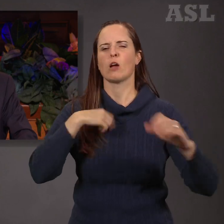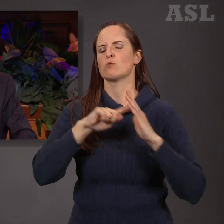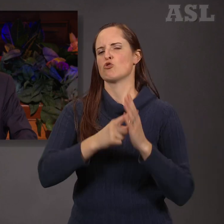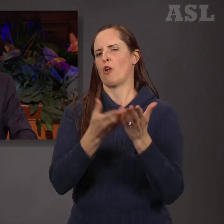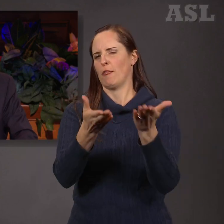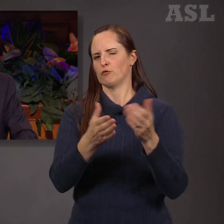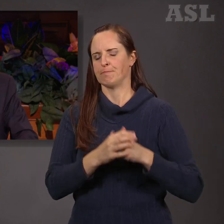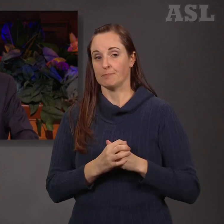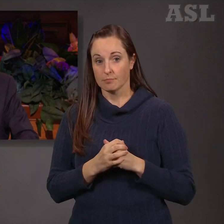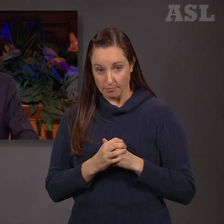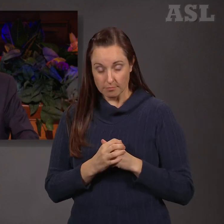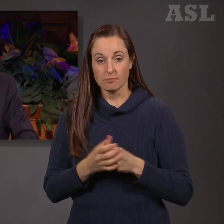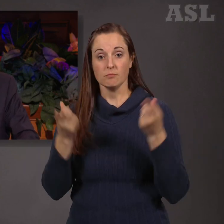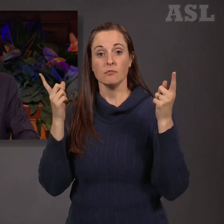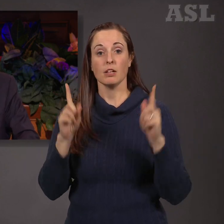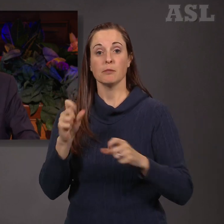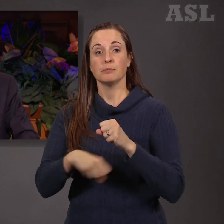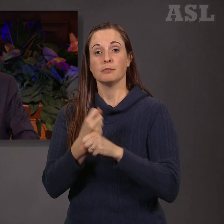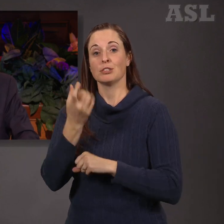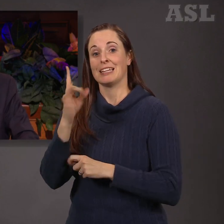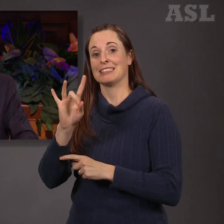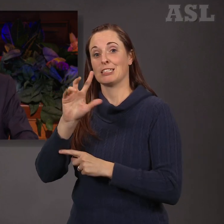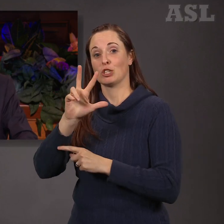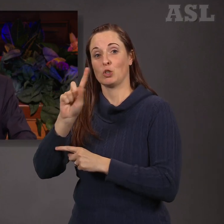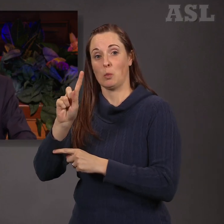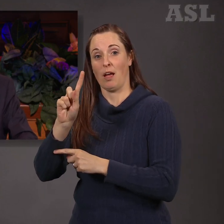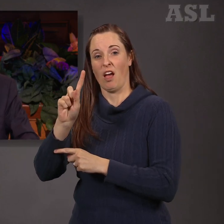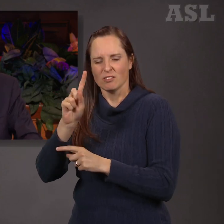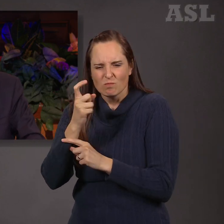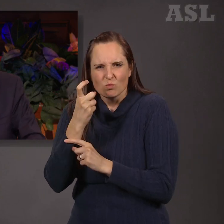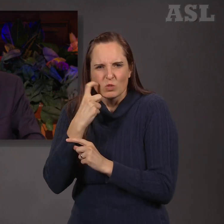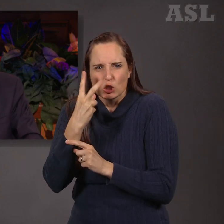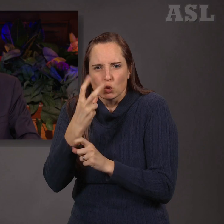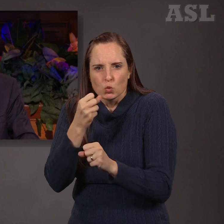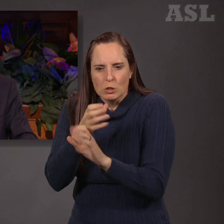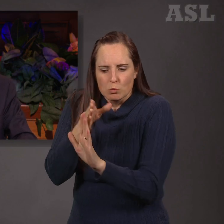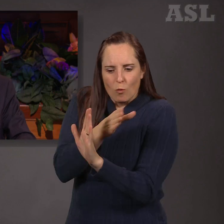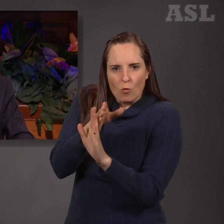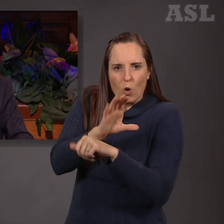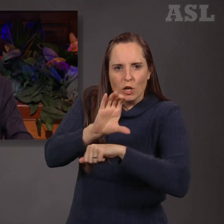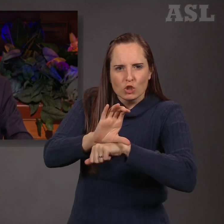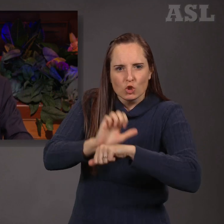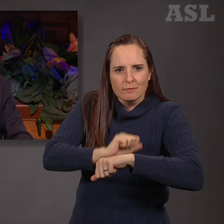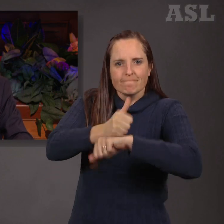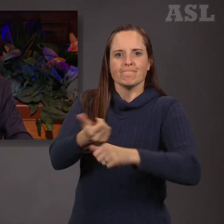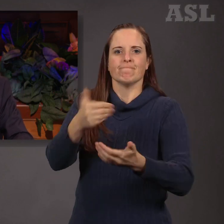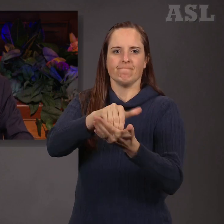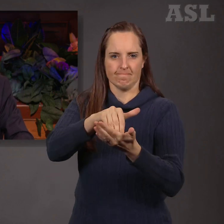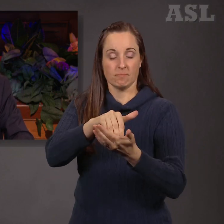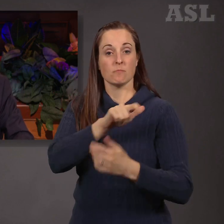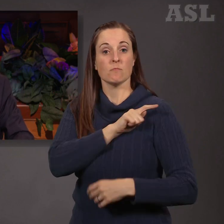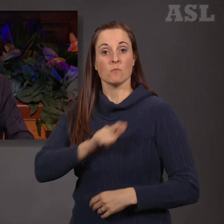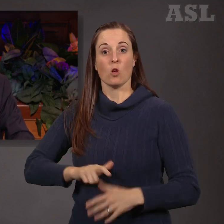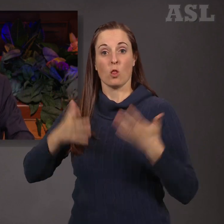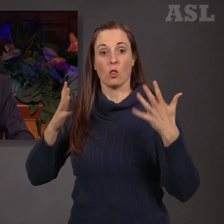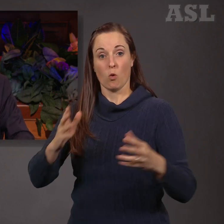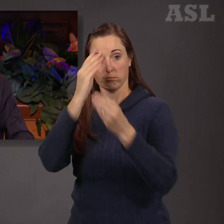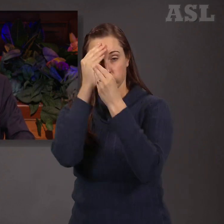In 1831, less than two years after the reorganized Church was organized, the Lord gave